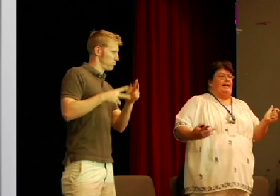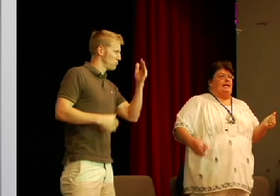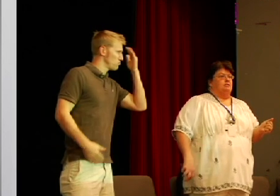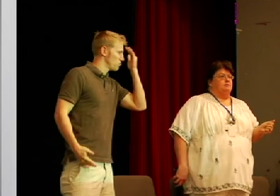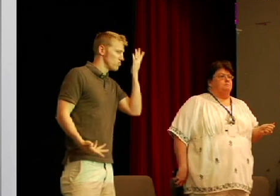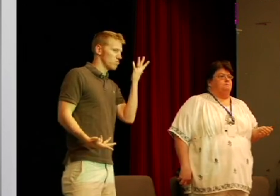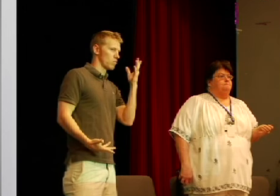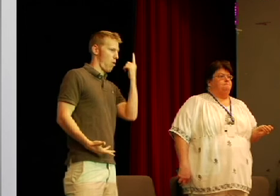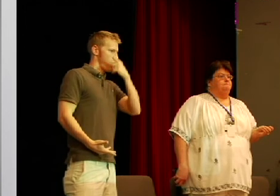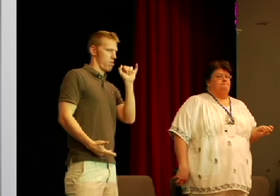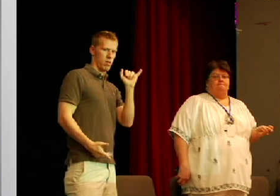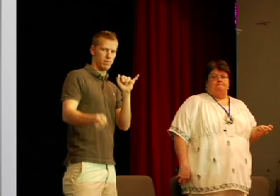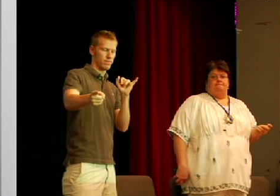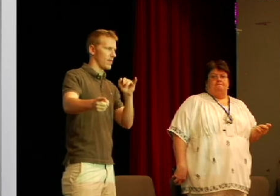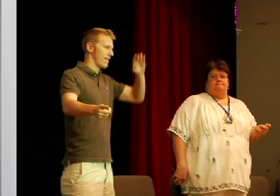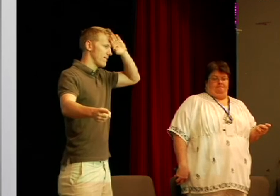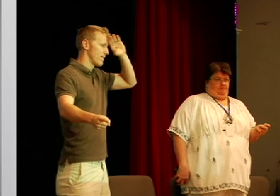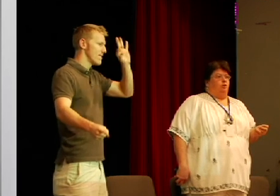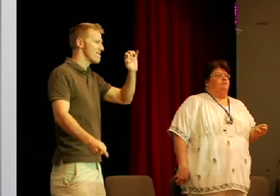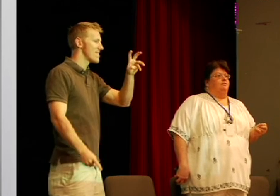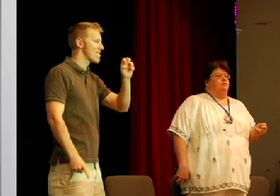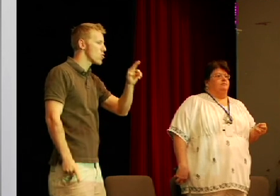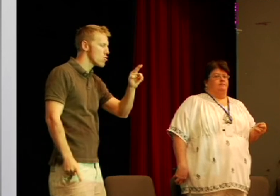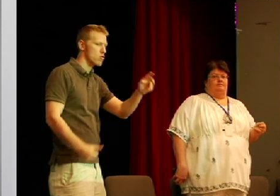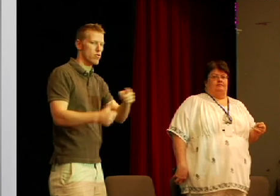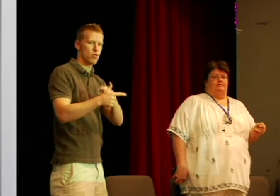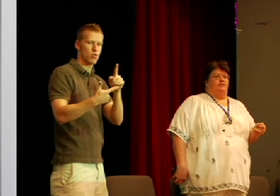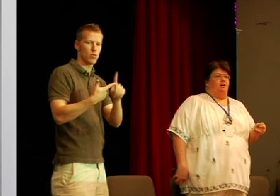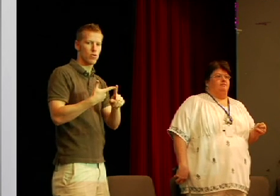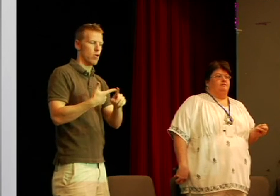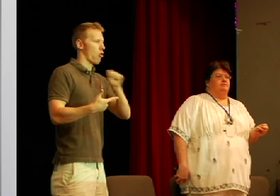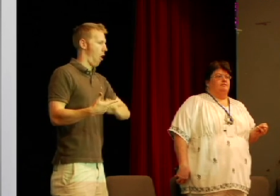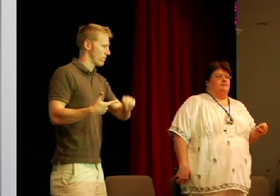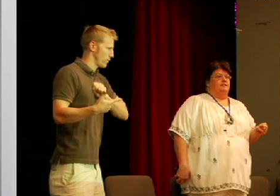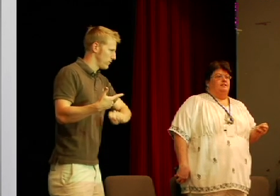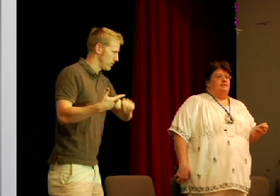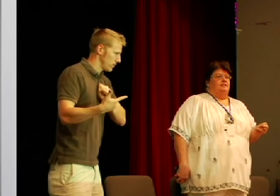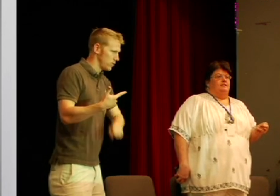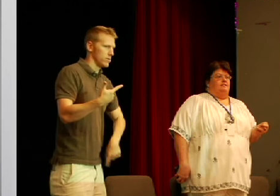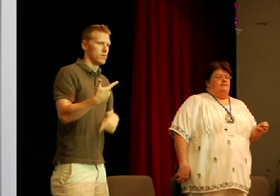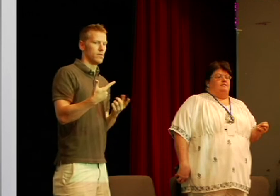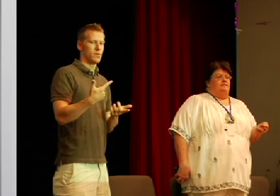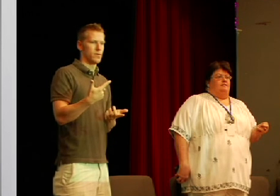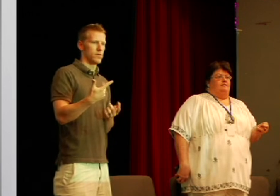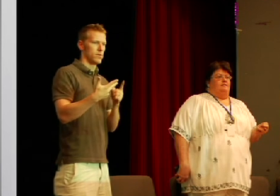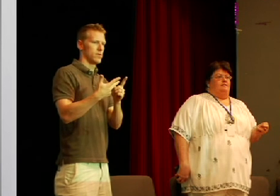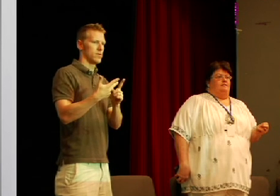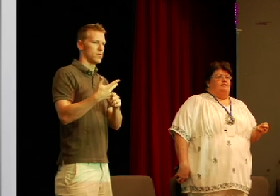any guesses fever good fever cough fatigue